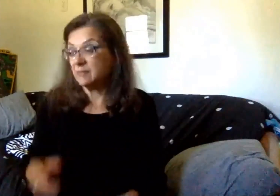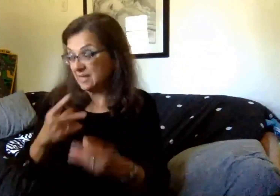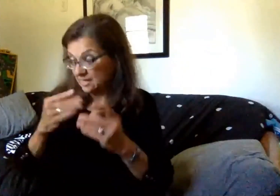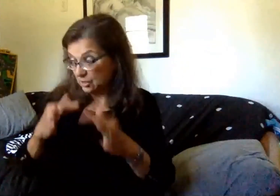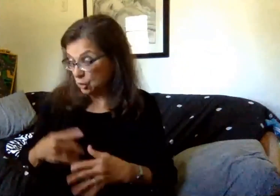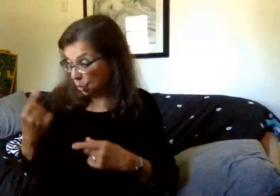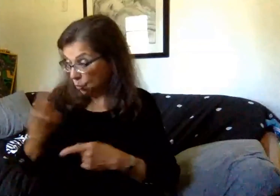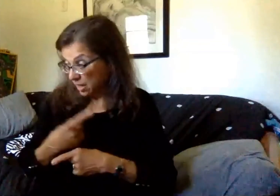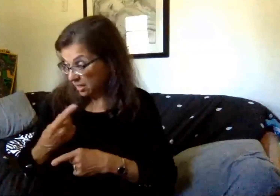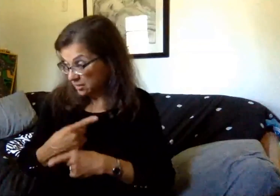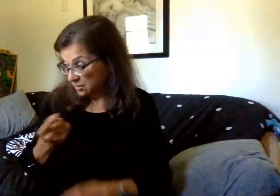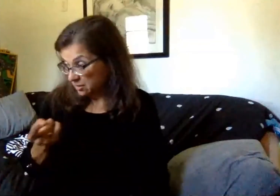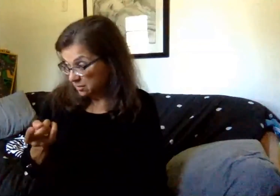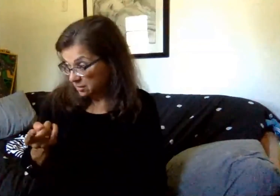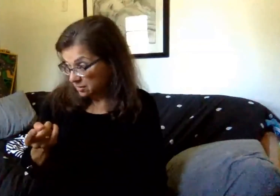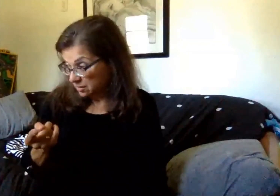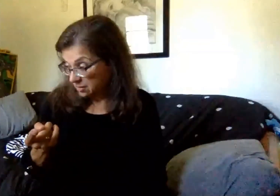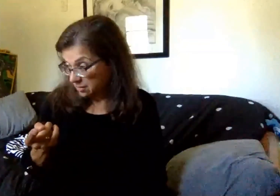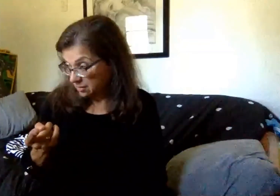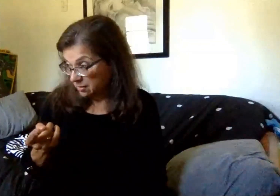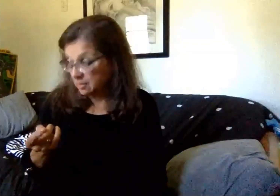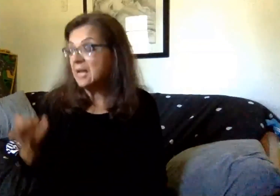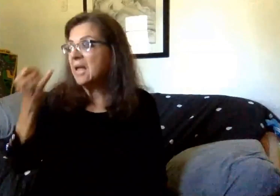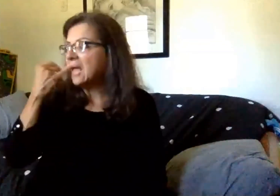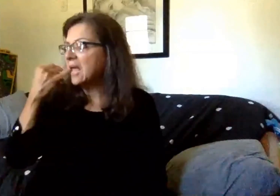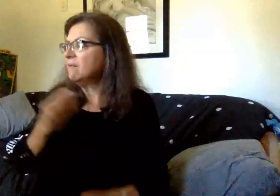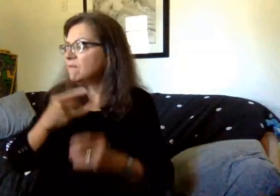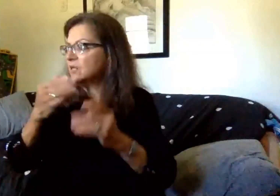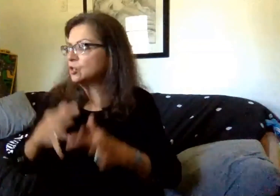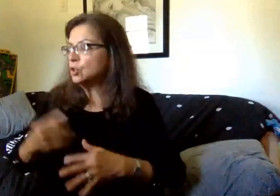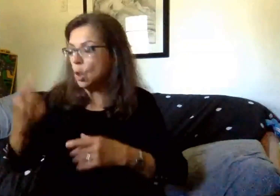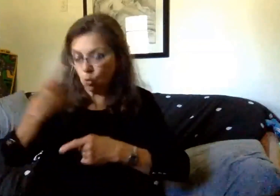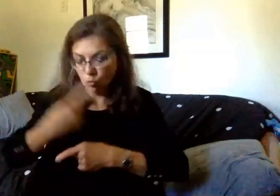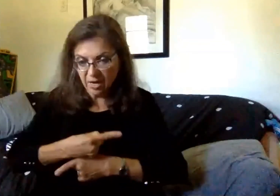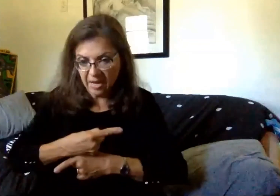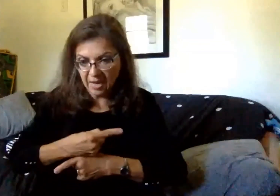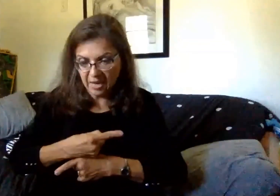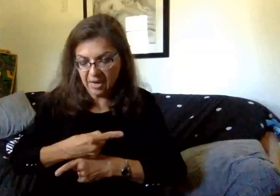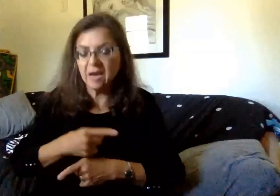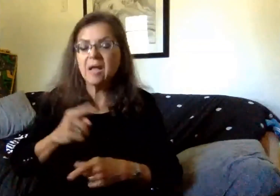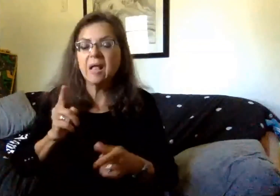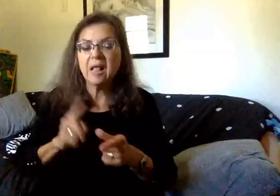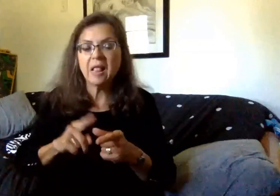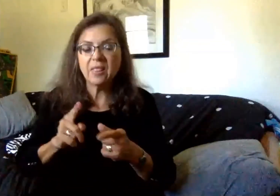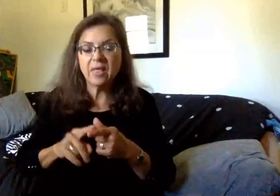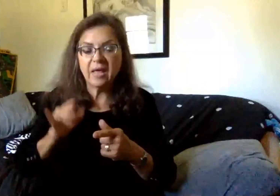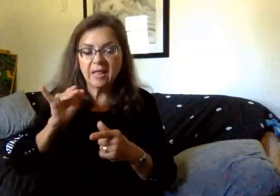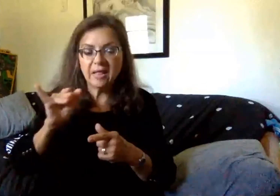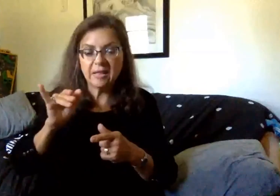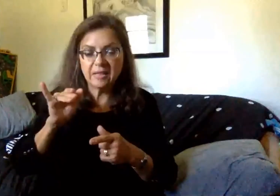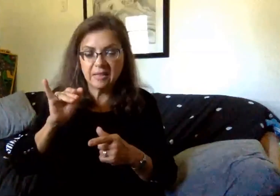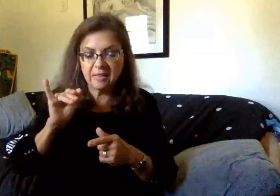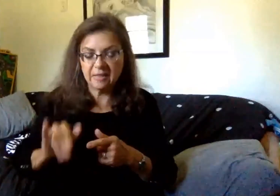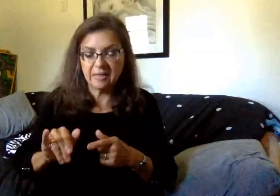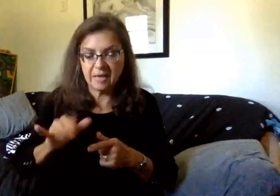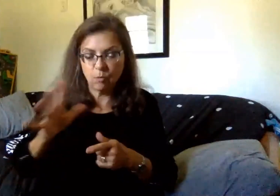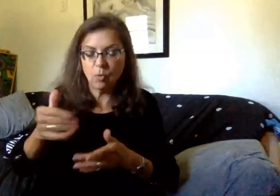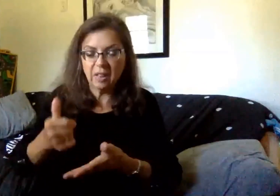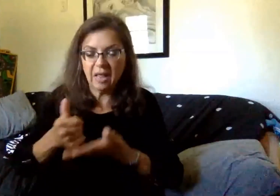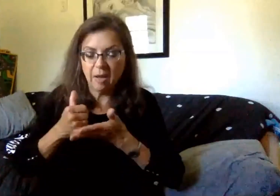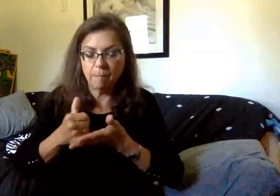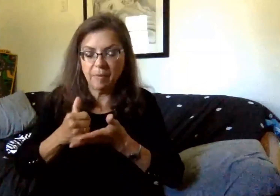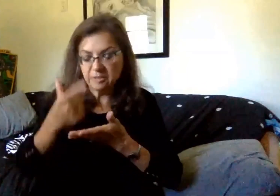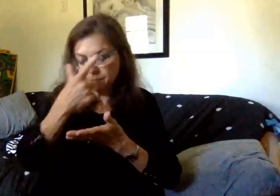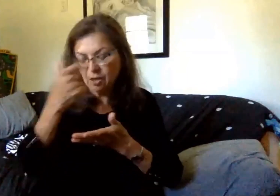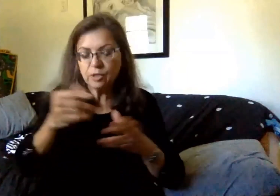they will be handled. If we do have snow days, that will help us with moving our conference days to the beginning of the year, and we will most